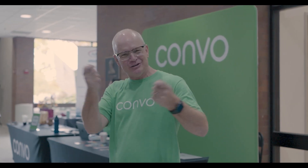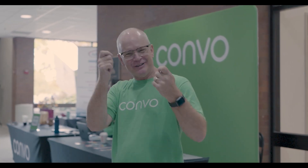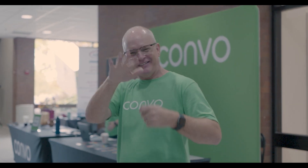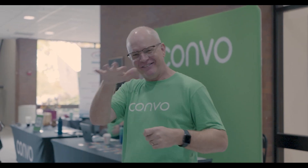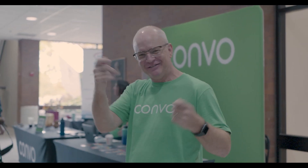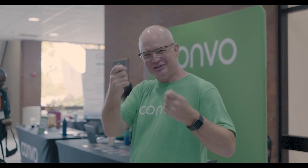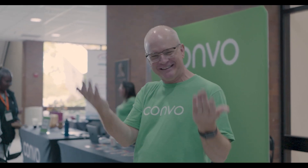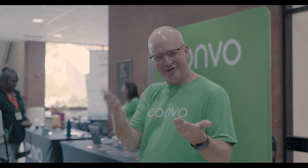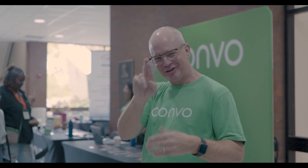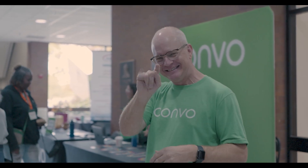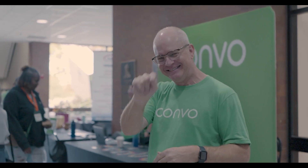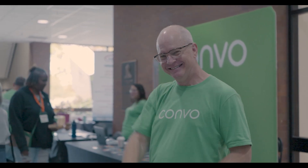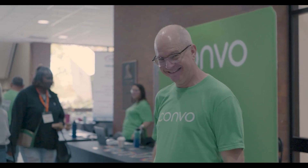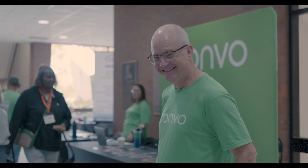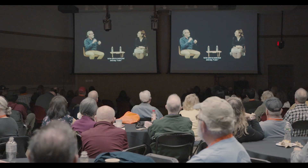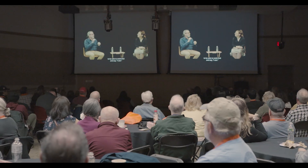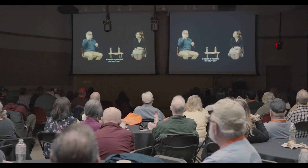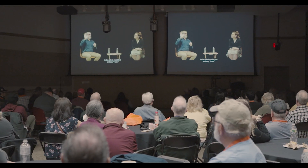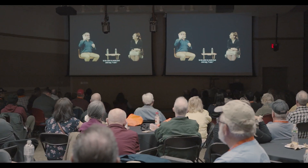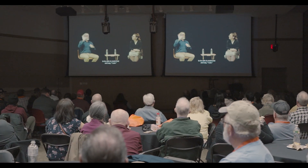Happy 55th anniversary here at RIT.